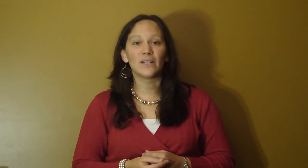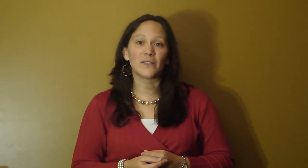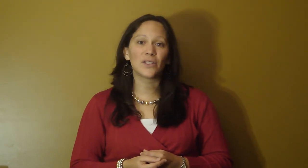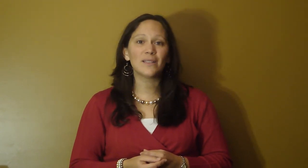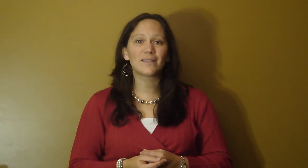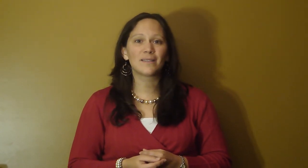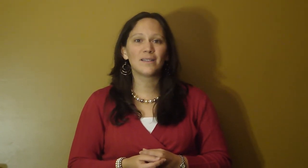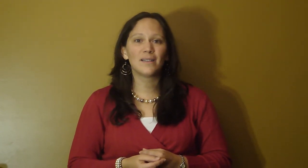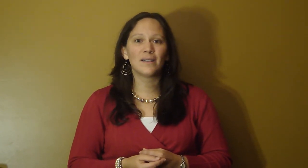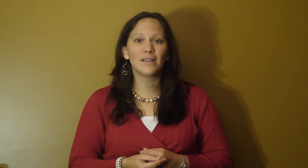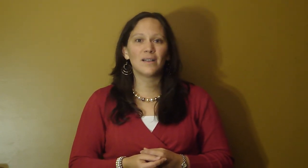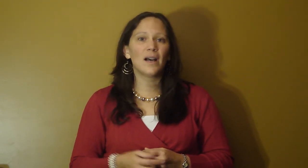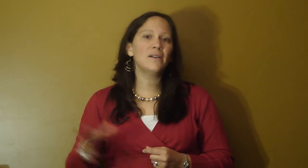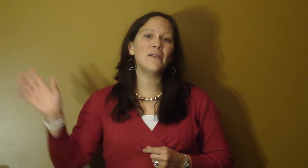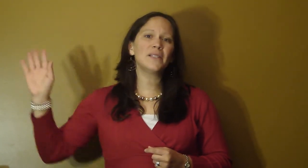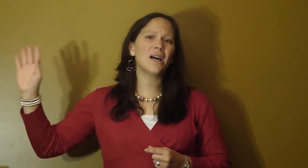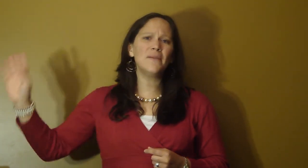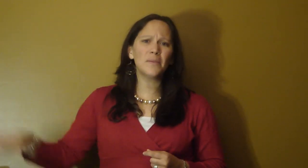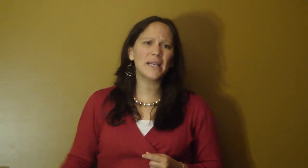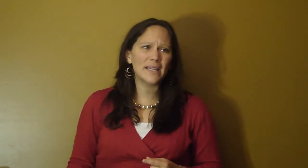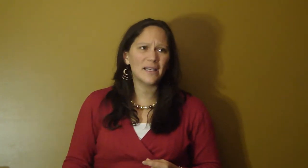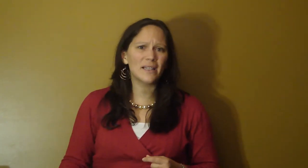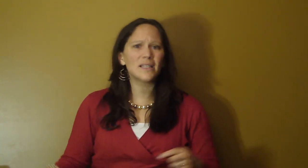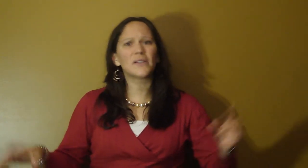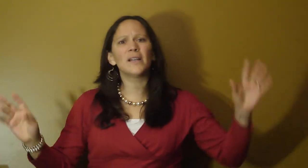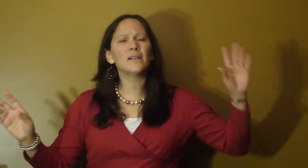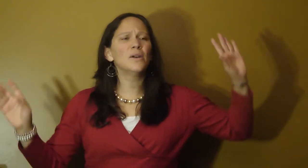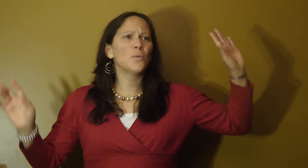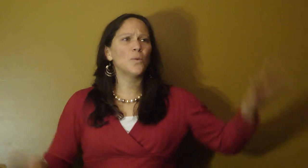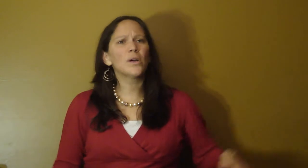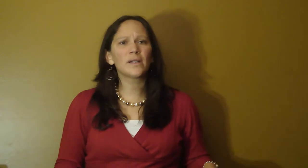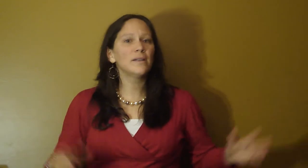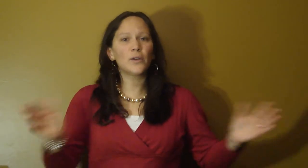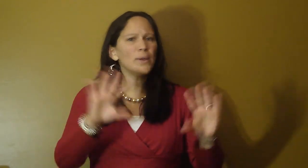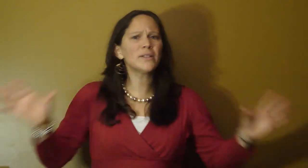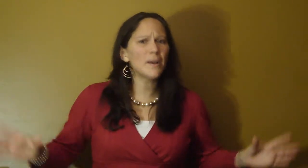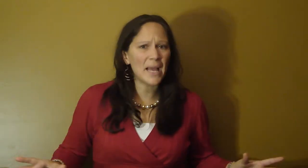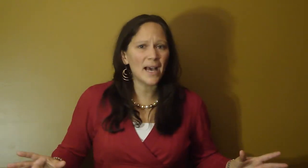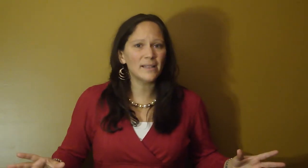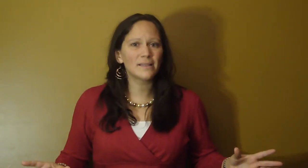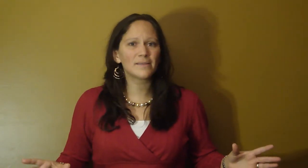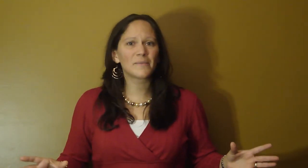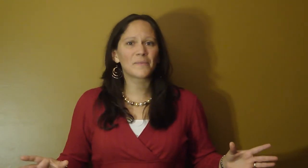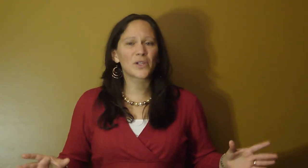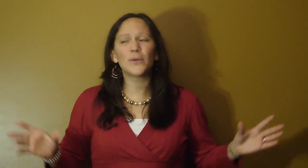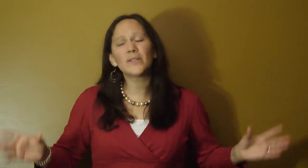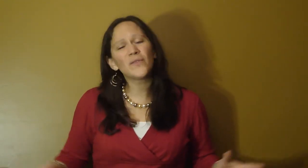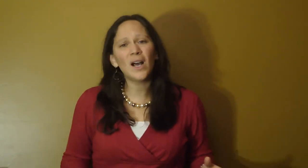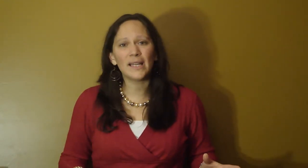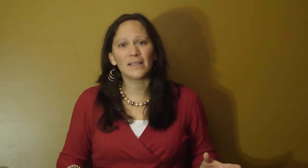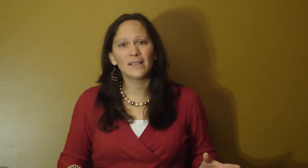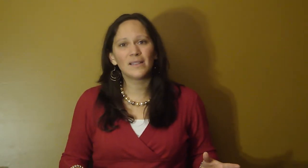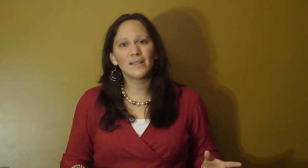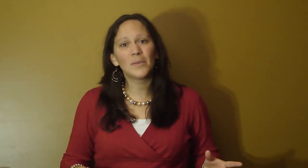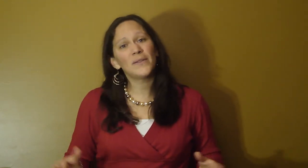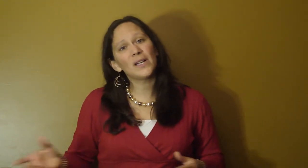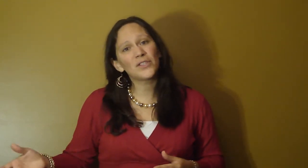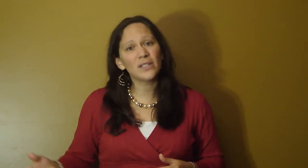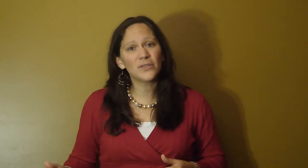Selfishness. I don't have the time for my kids. I've got to work. No. Career is not bad. Career is fine. But if you have children,